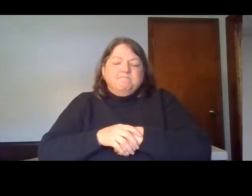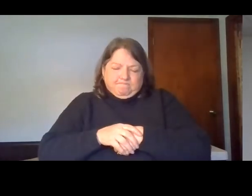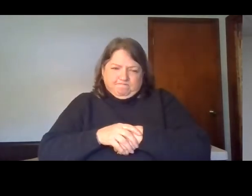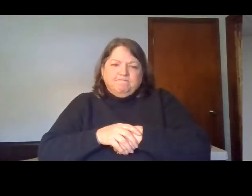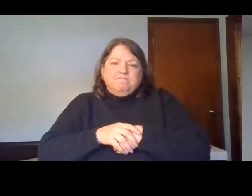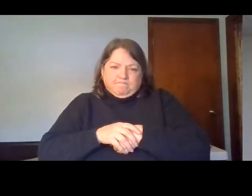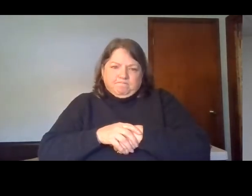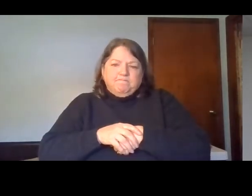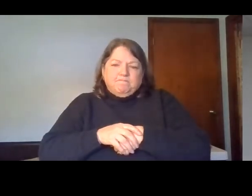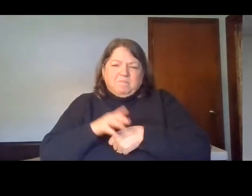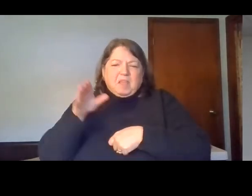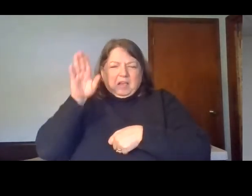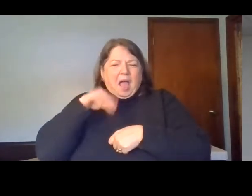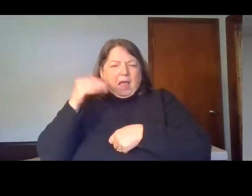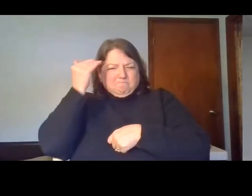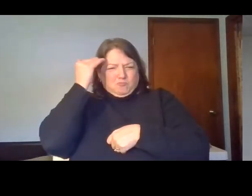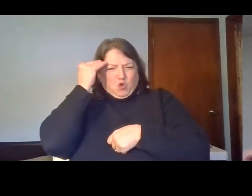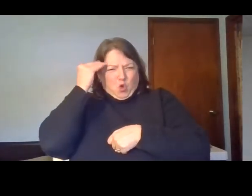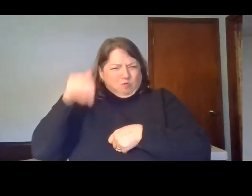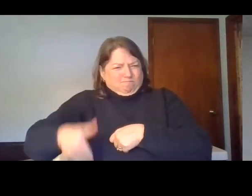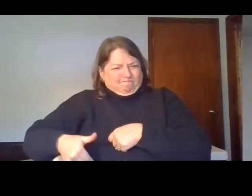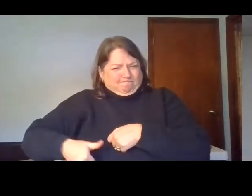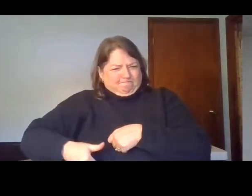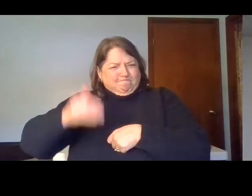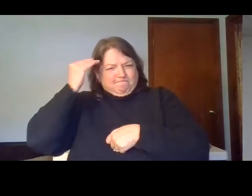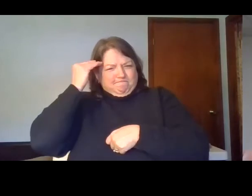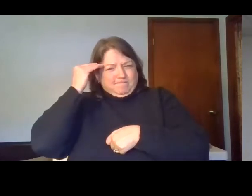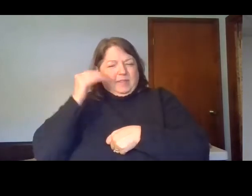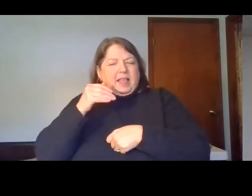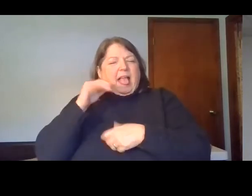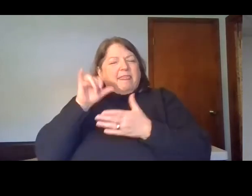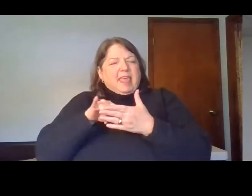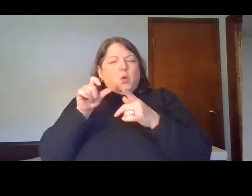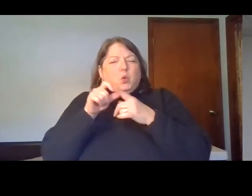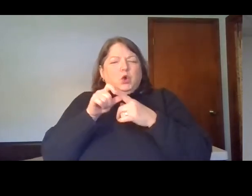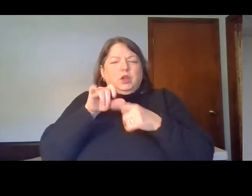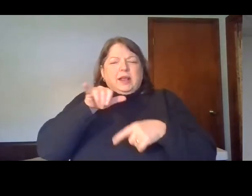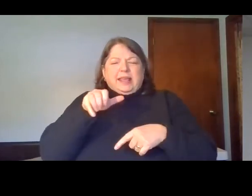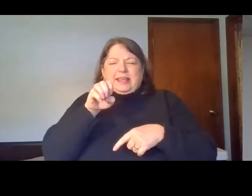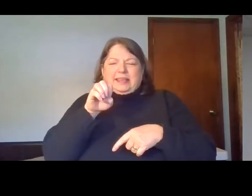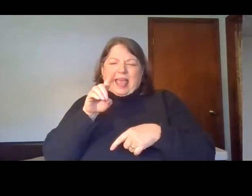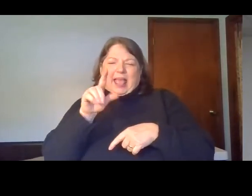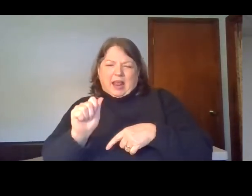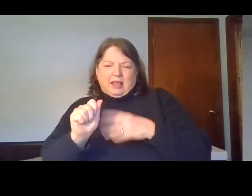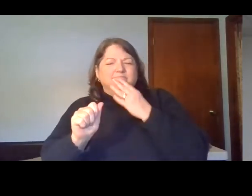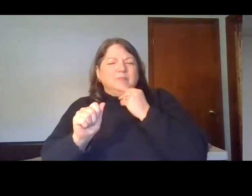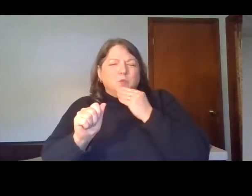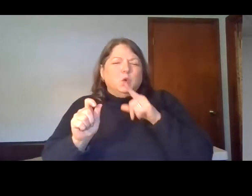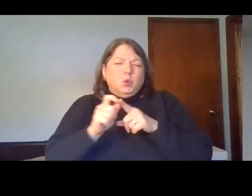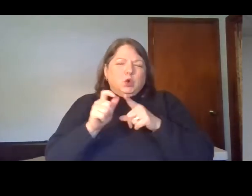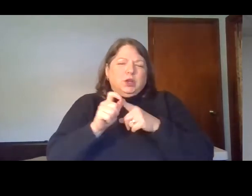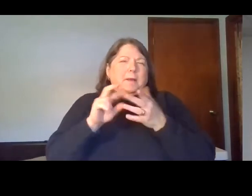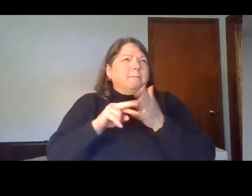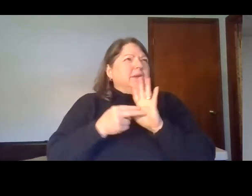him. I want you to know that the word know here is the word yada. And it literally means to know